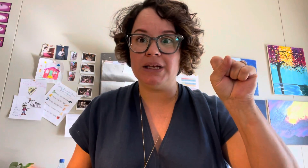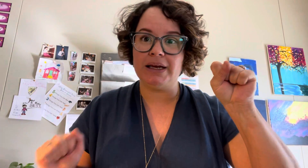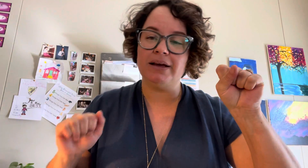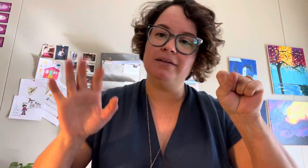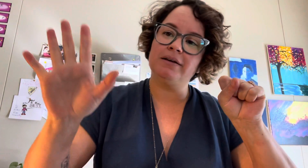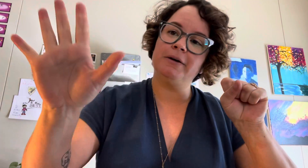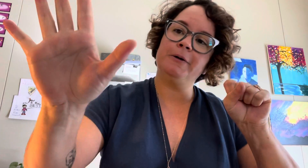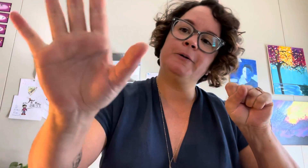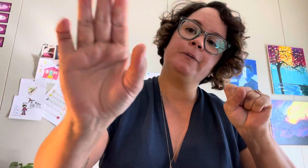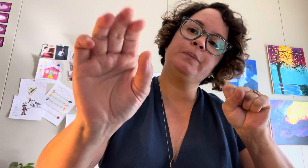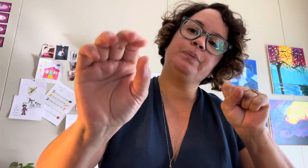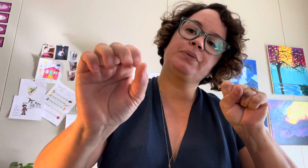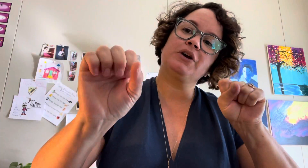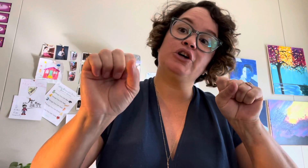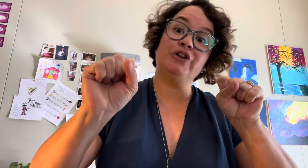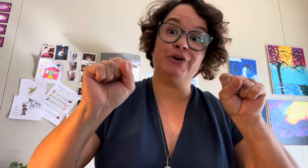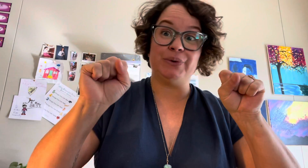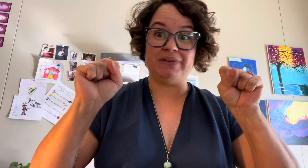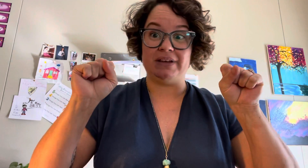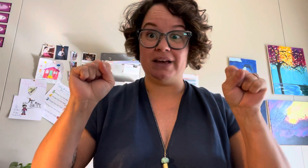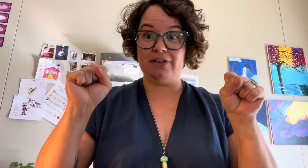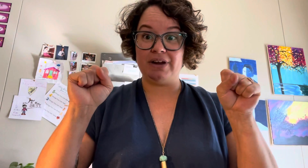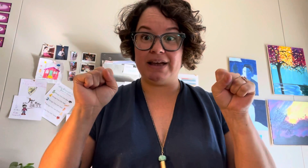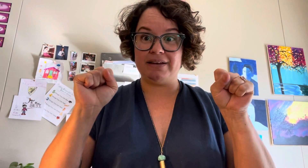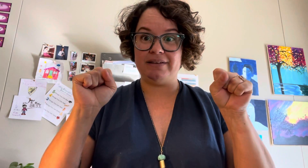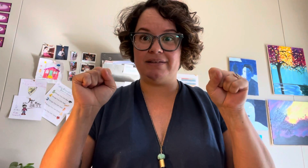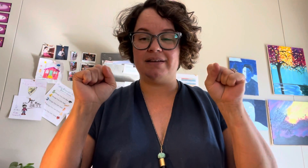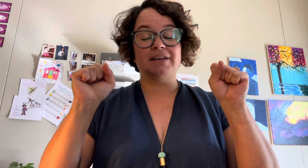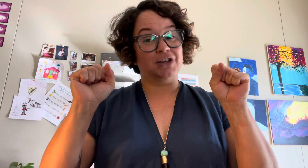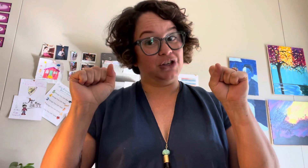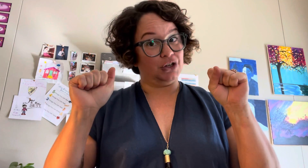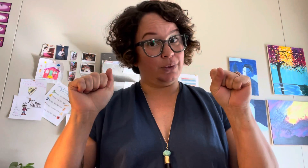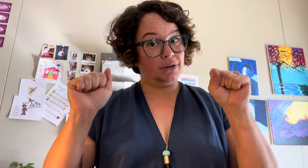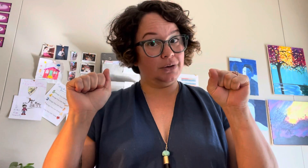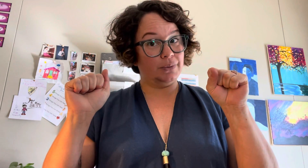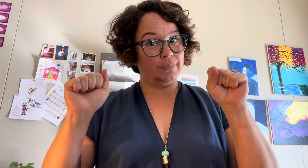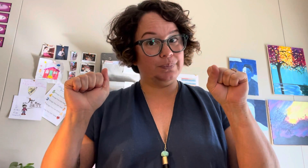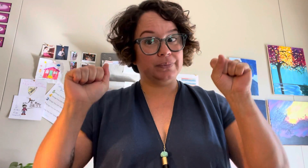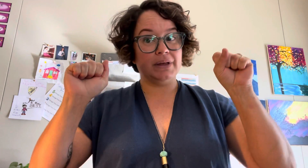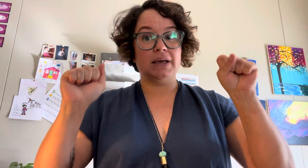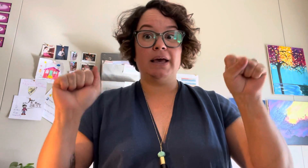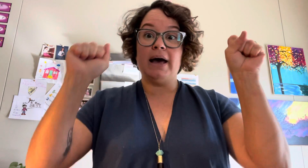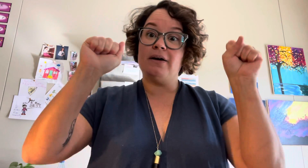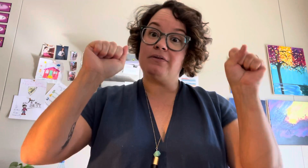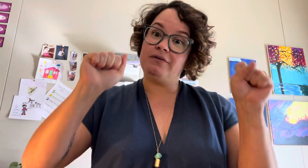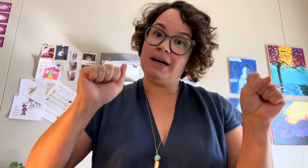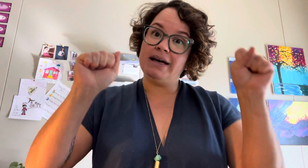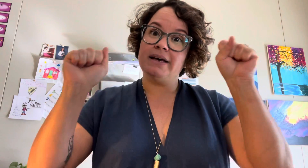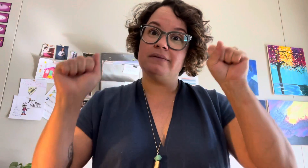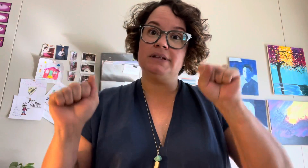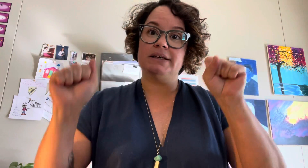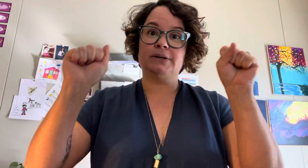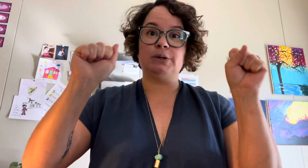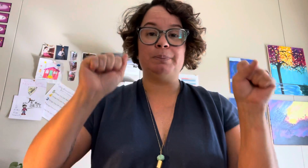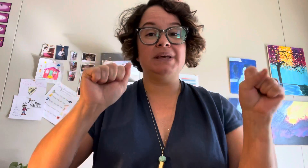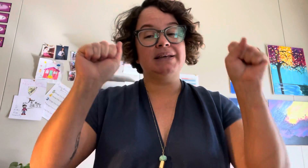hand. Close the other hand. And here we go. Five little peas